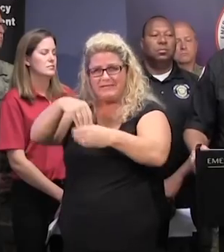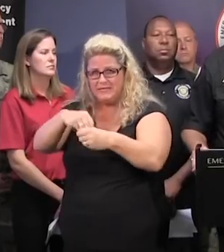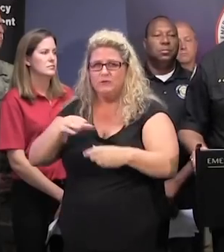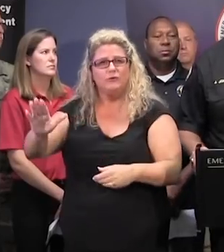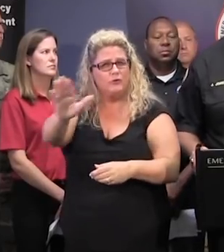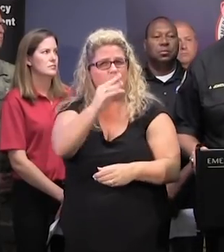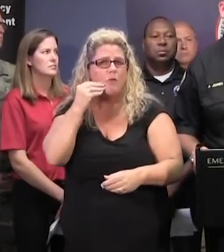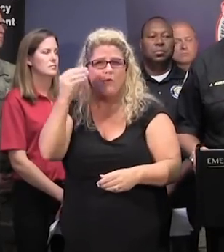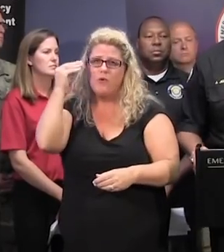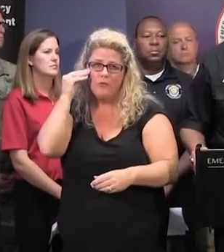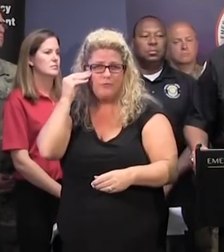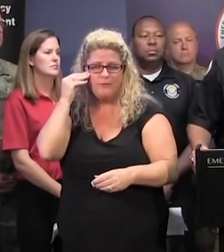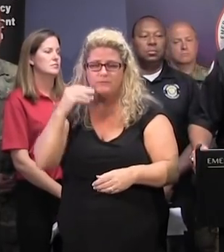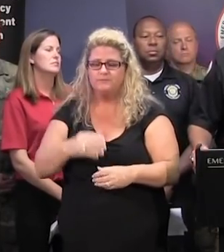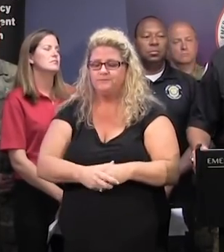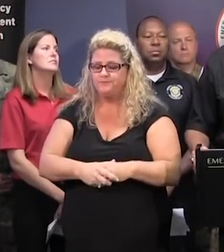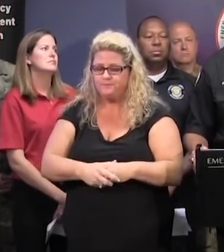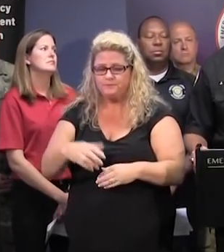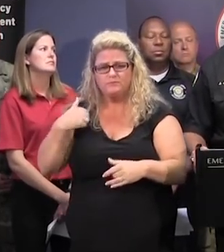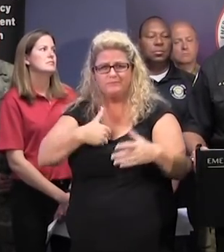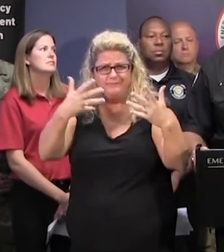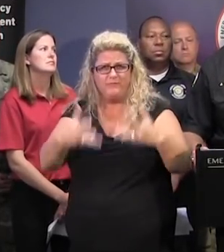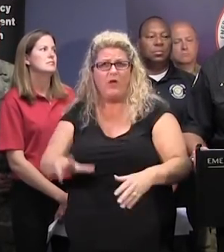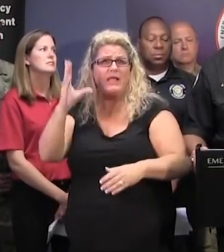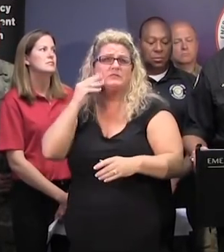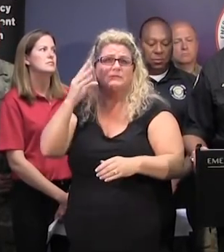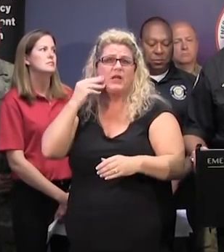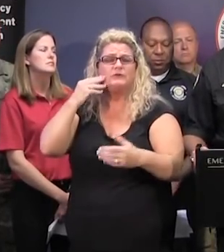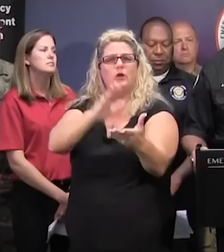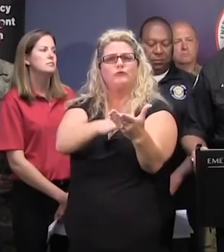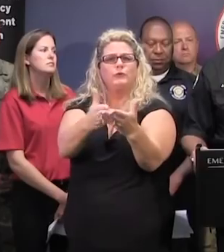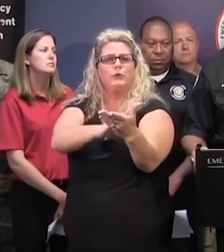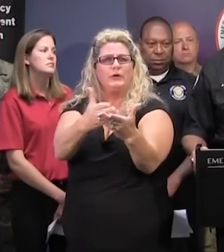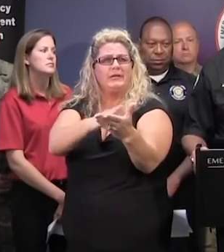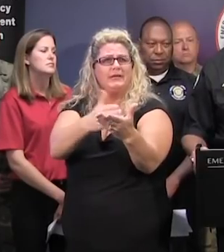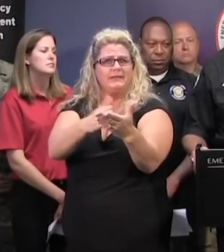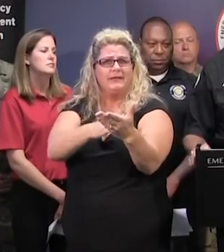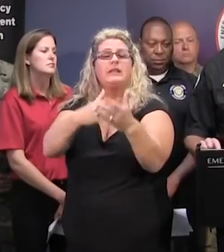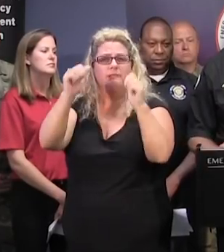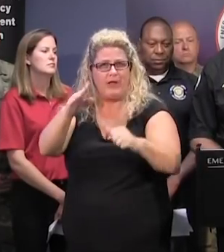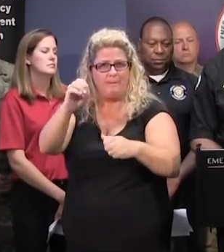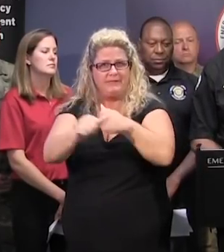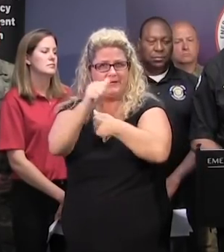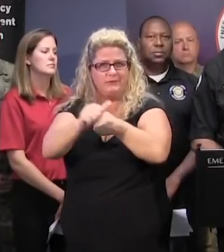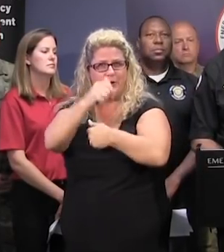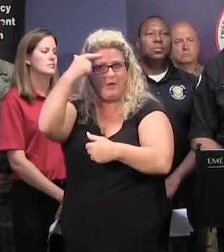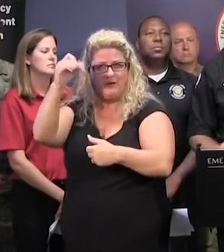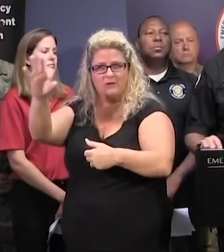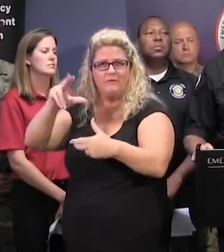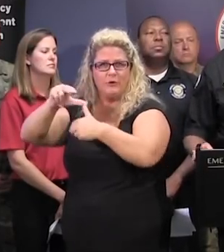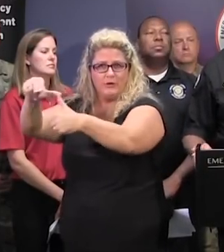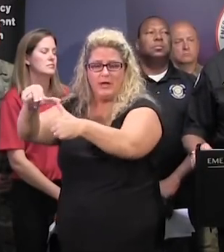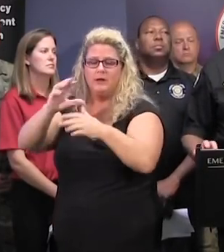experience has taught us to avoid cooking-related hazards as a result of a hurricane and power loss.